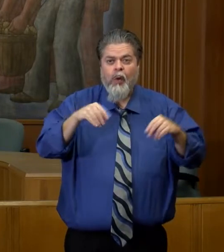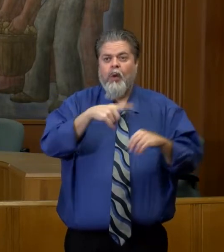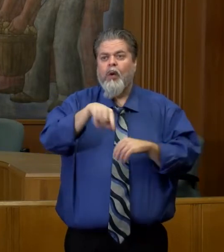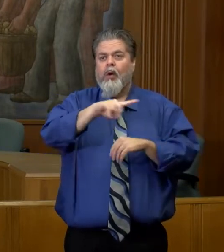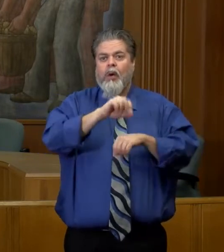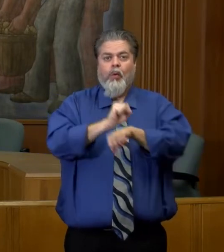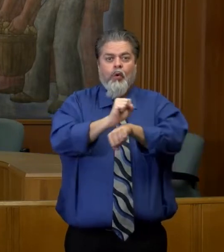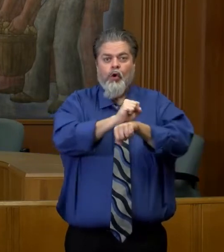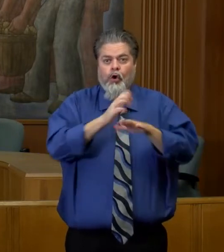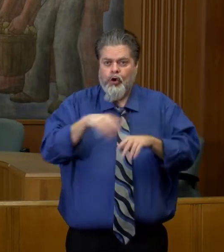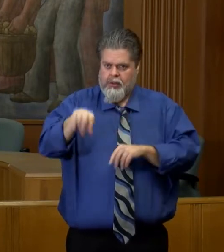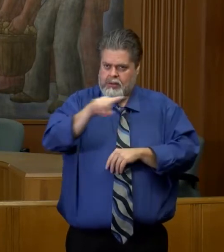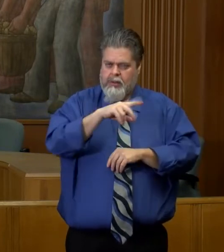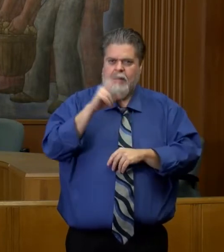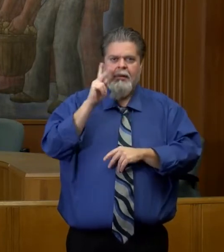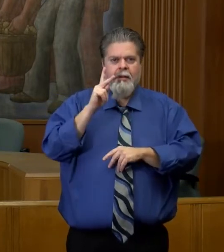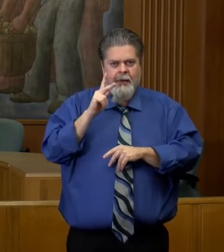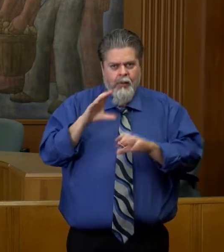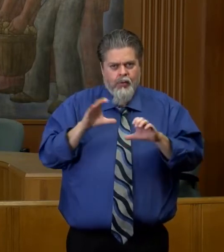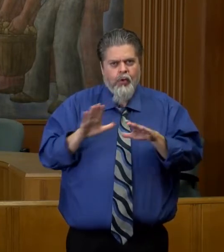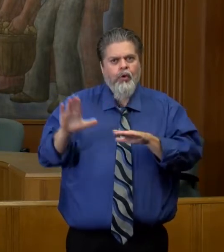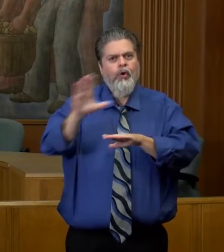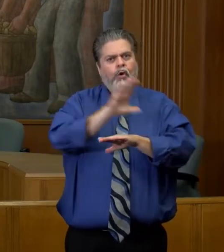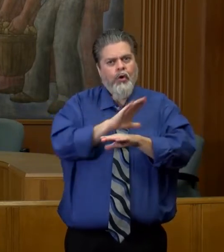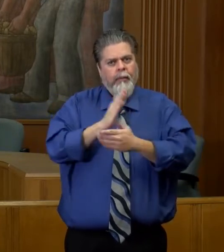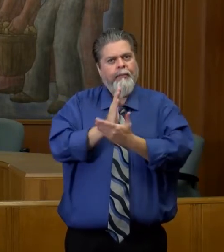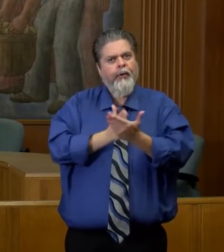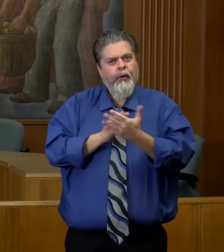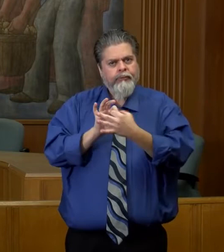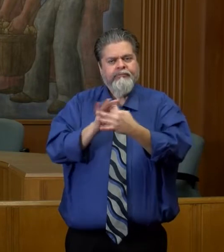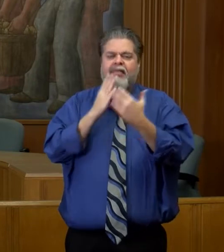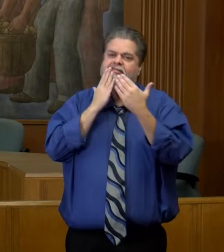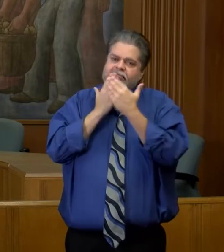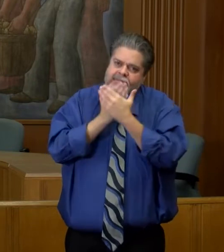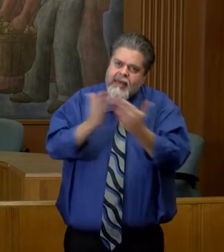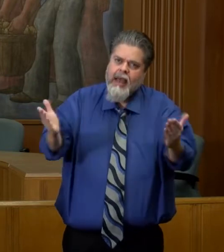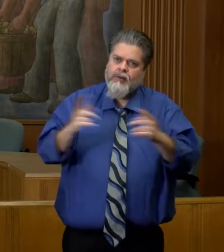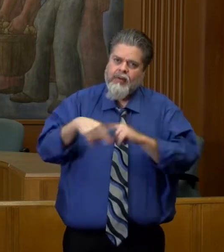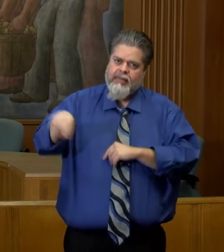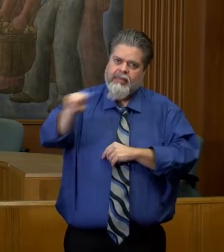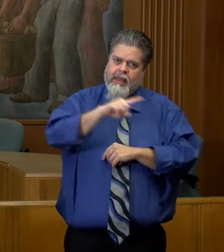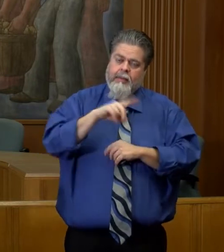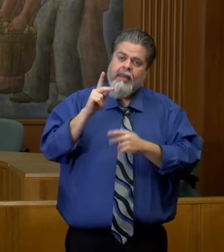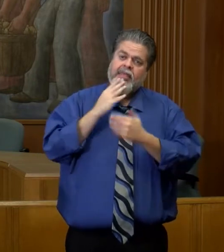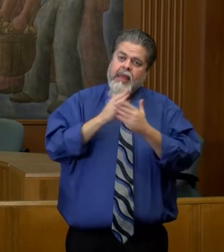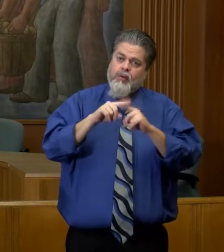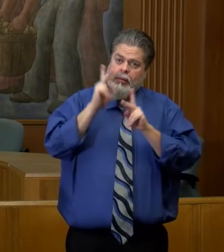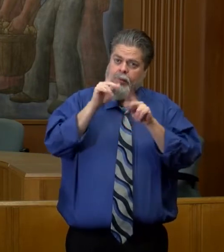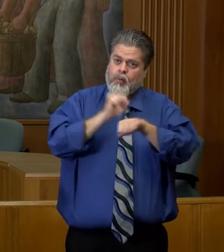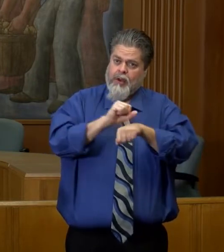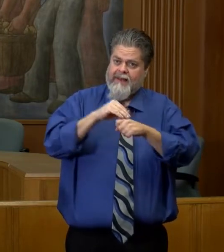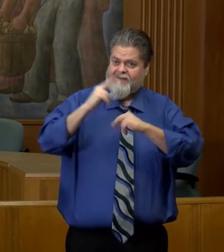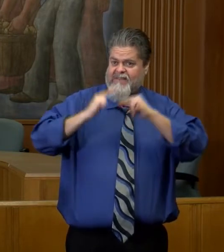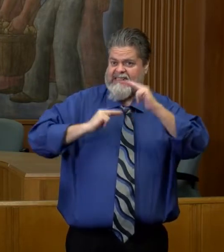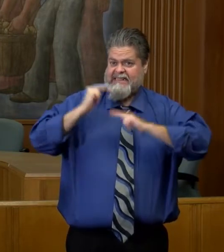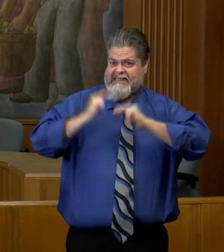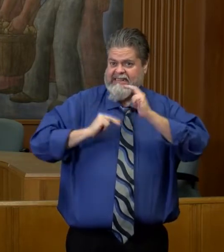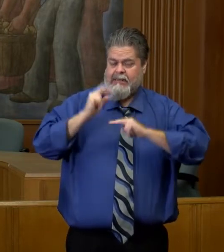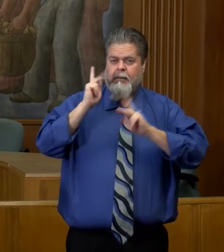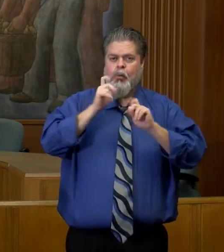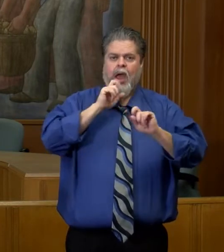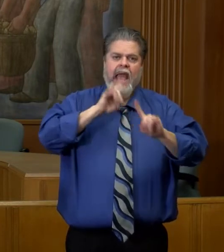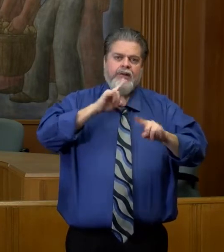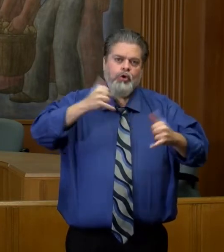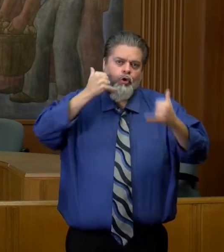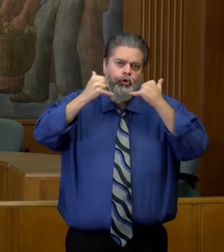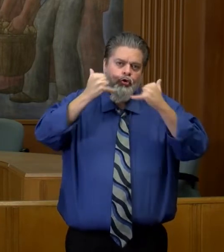up during this time. And sincere thanks to them. Thanks to all those that work within our facilities as well, those folks that are answering the